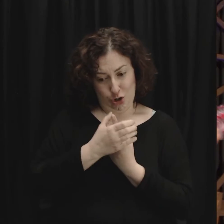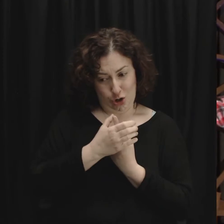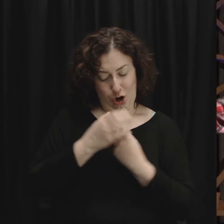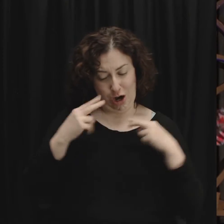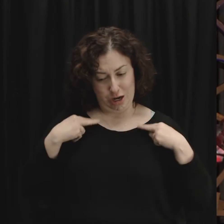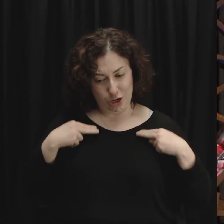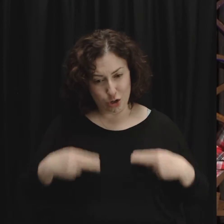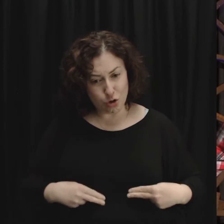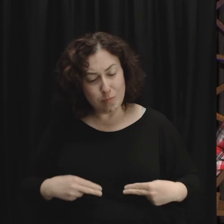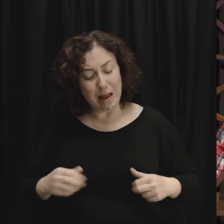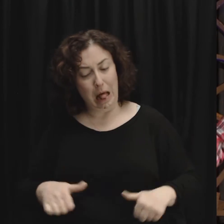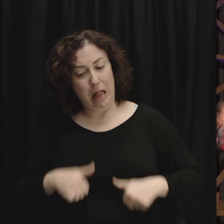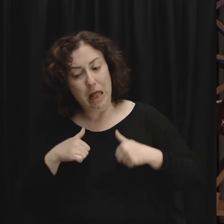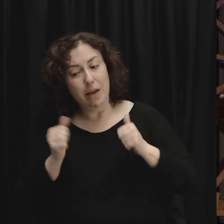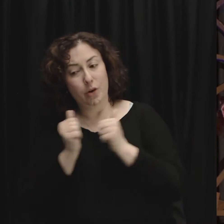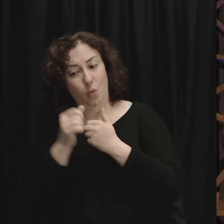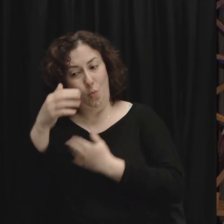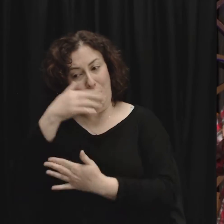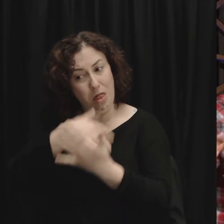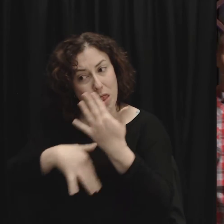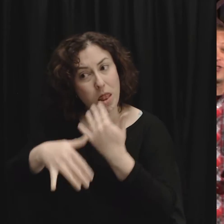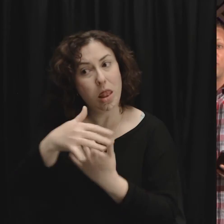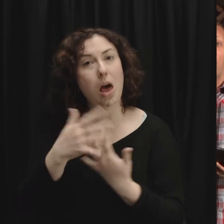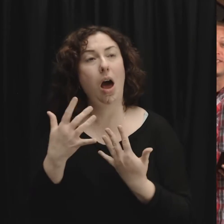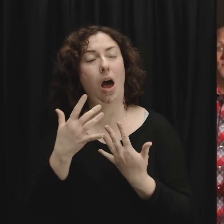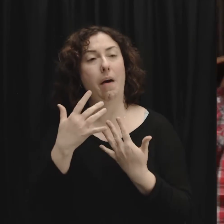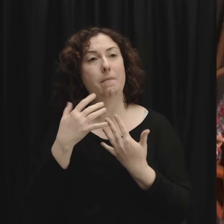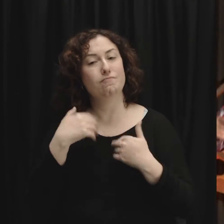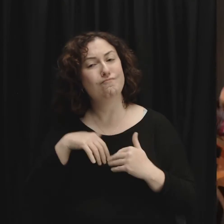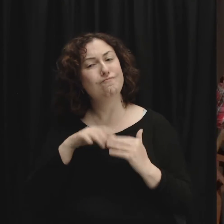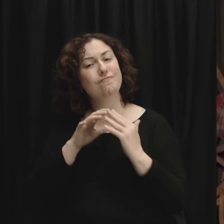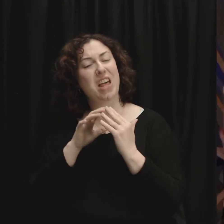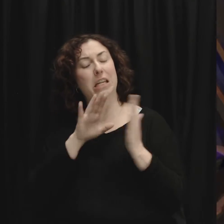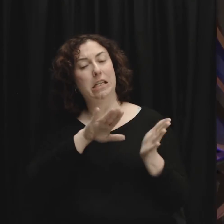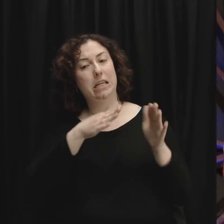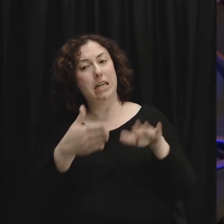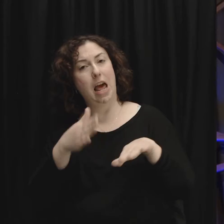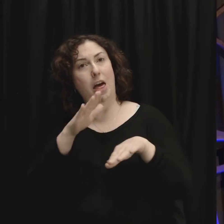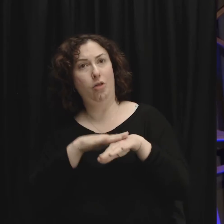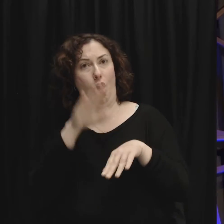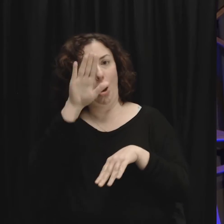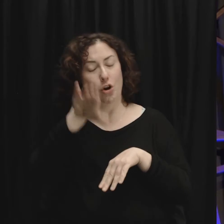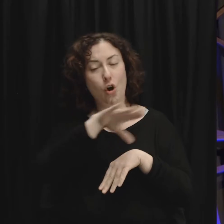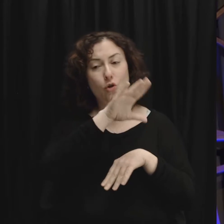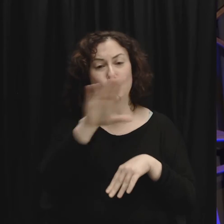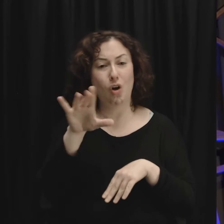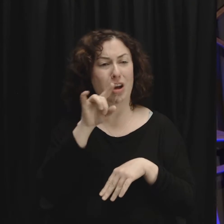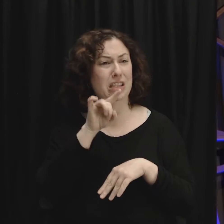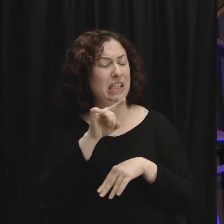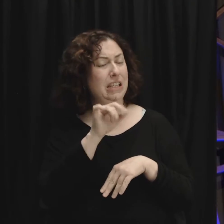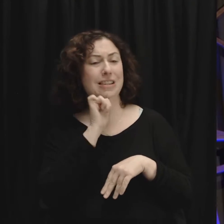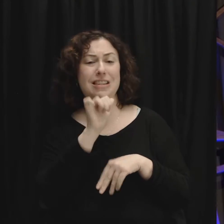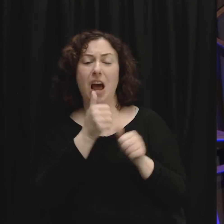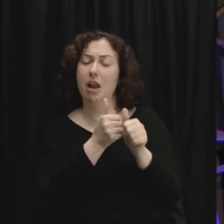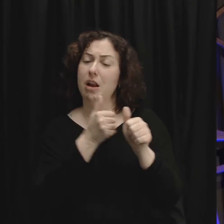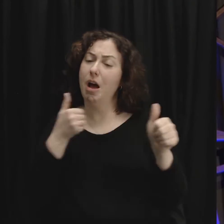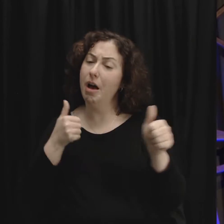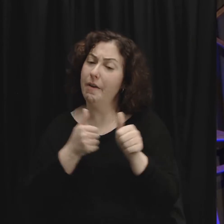lived among us and faced the death on the cross of Calvary head on he did not avoid conflict he hit it head on and if you